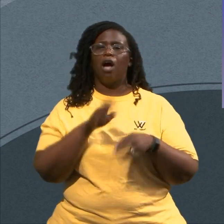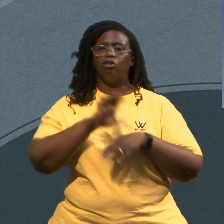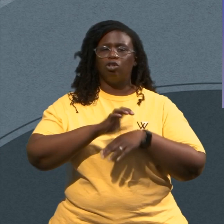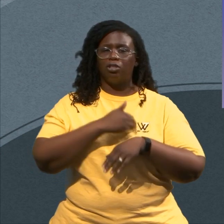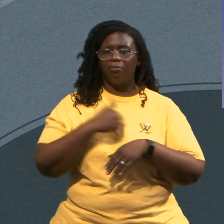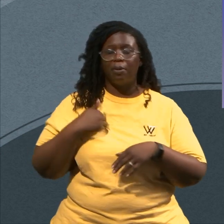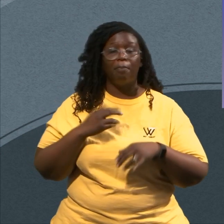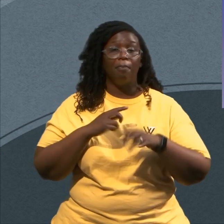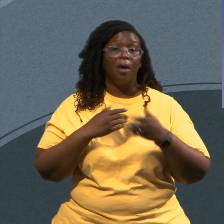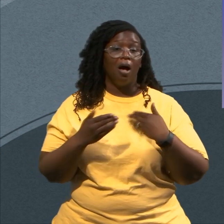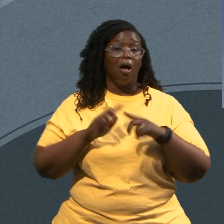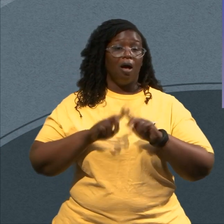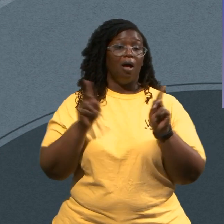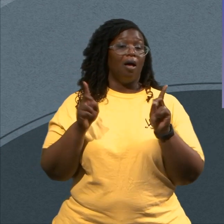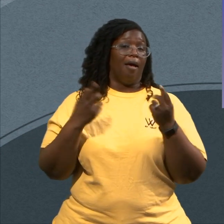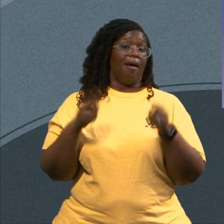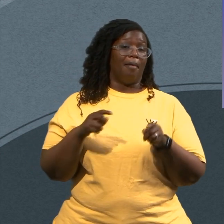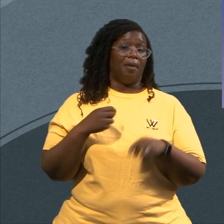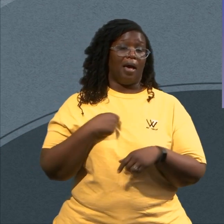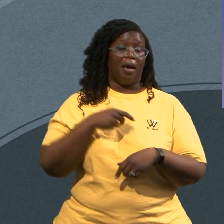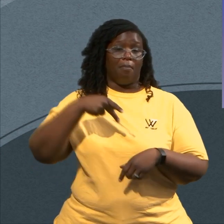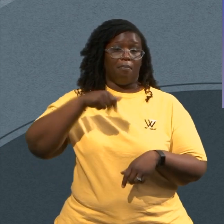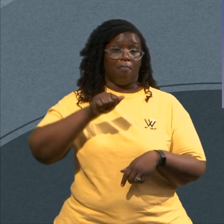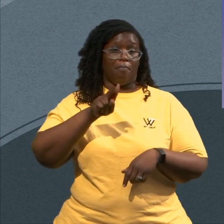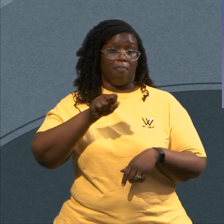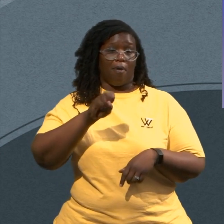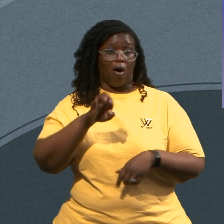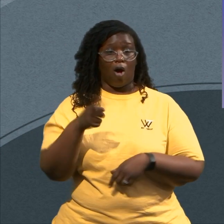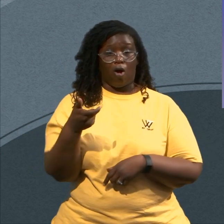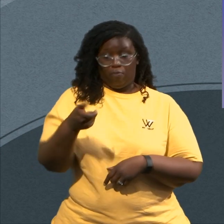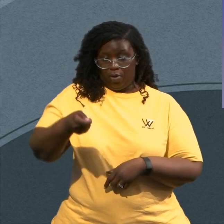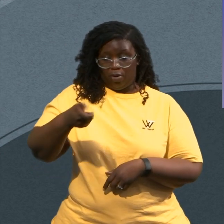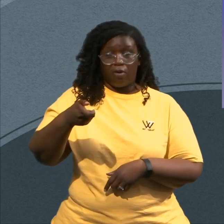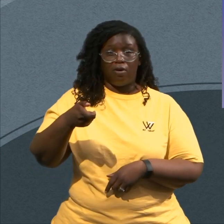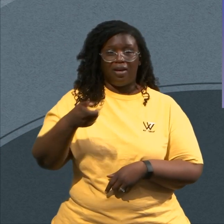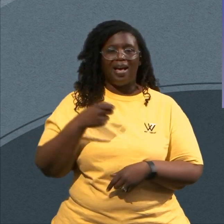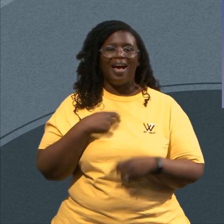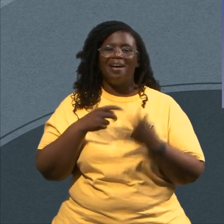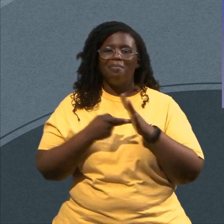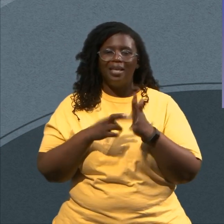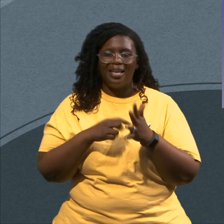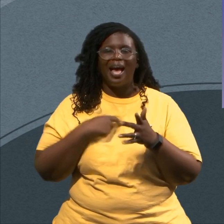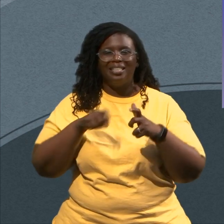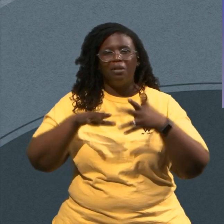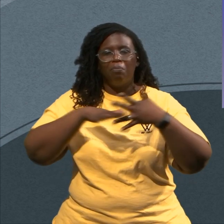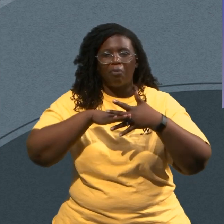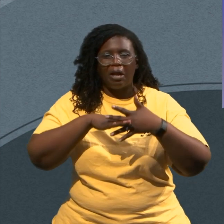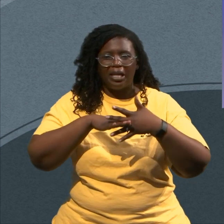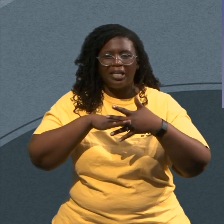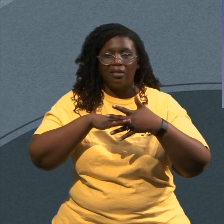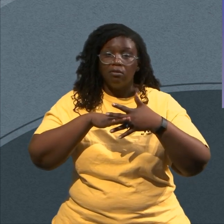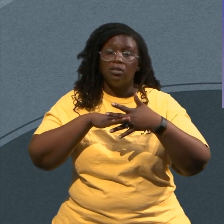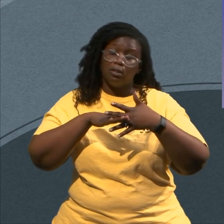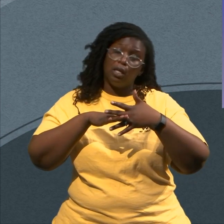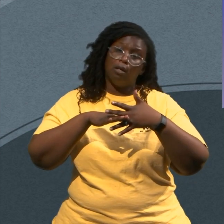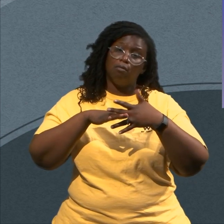pause Stay close I'm saying I need a break Before I continue I believe prophetically